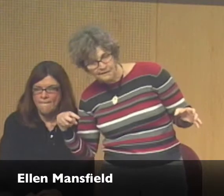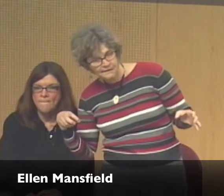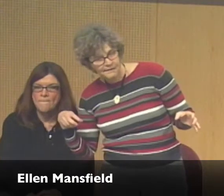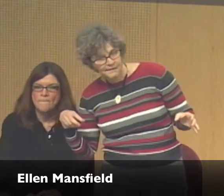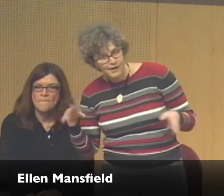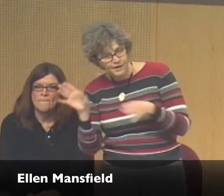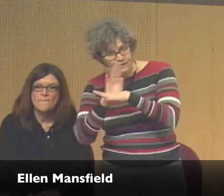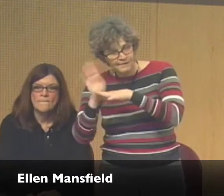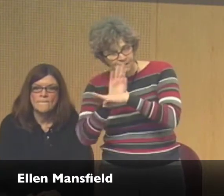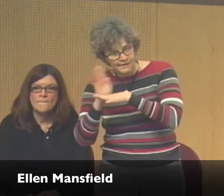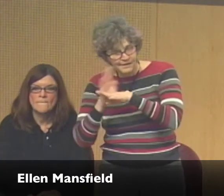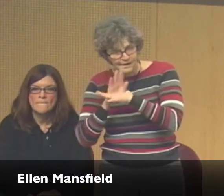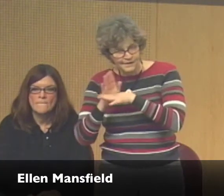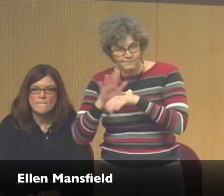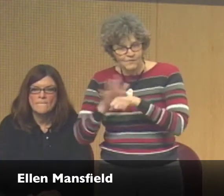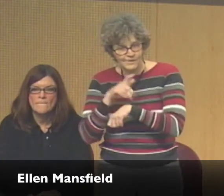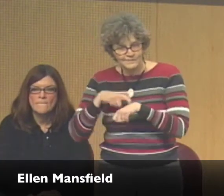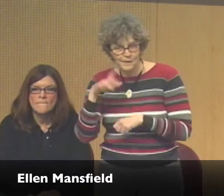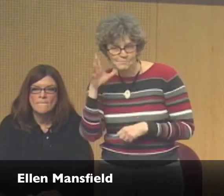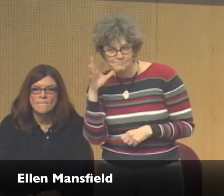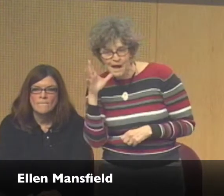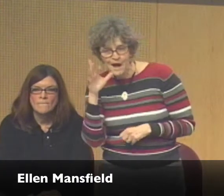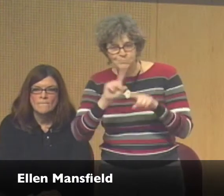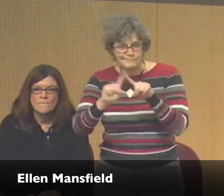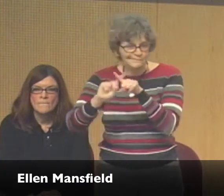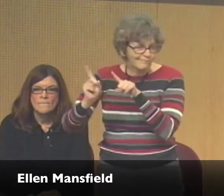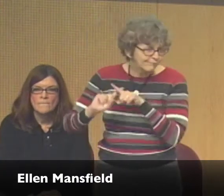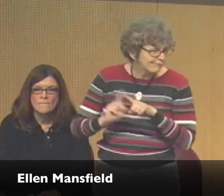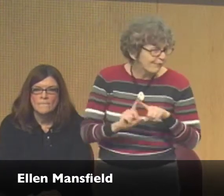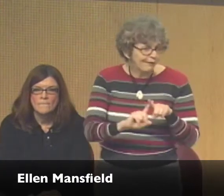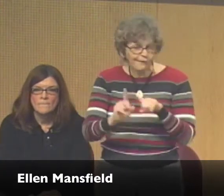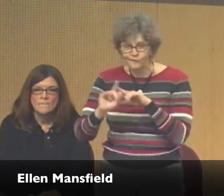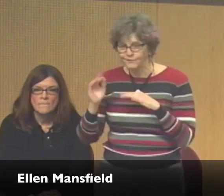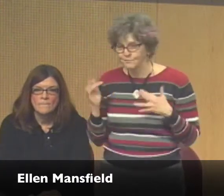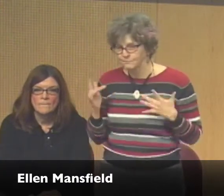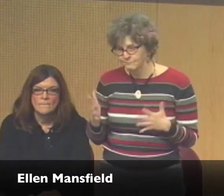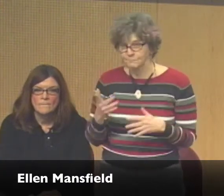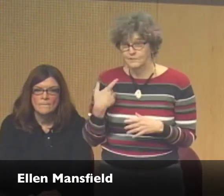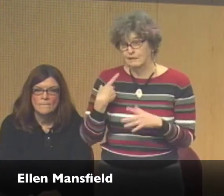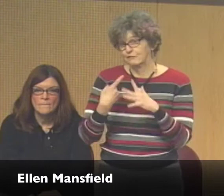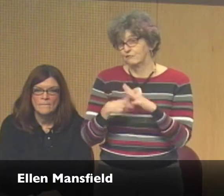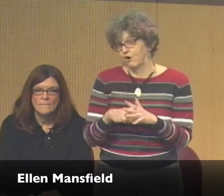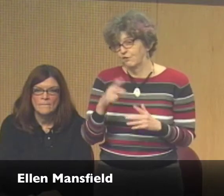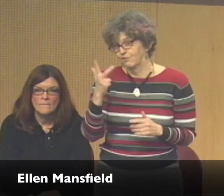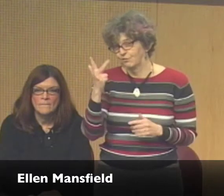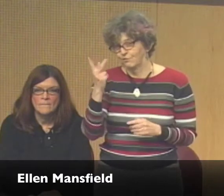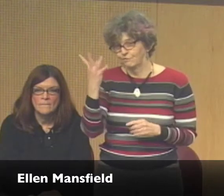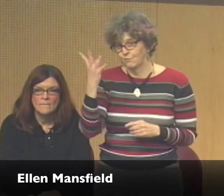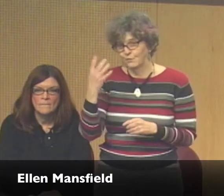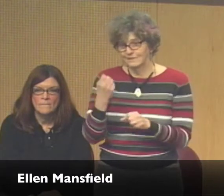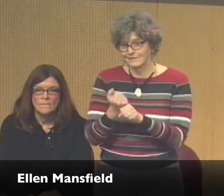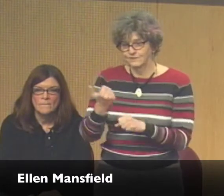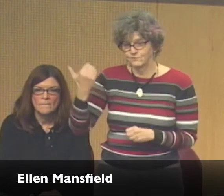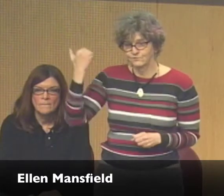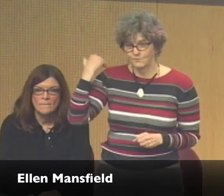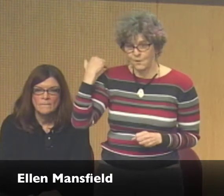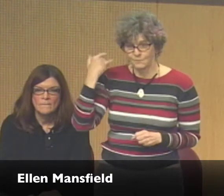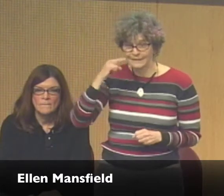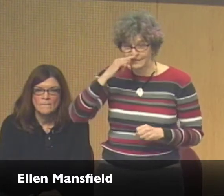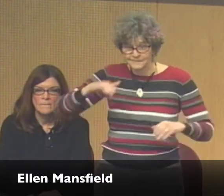And so I kind of had taken myself out of the business world and I was working as a full-time mom. And then about three or four